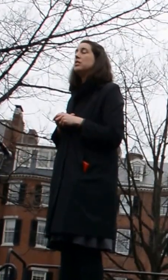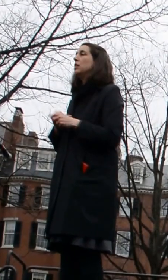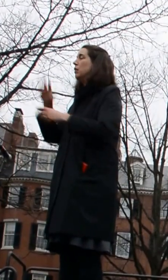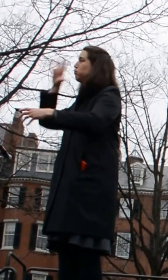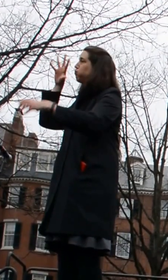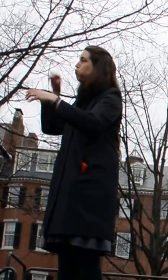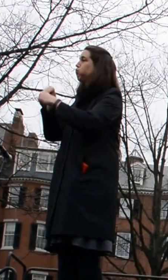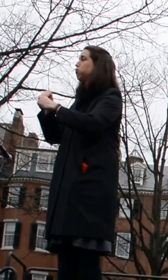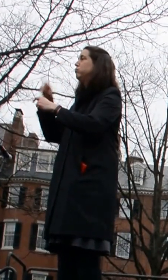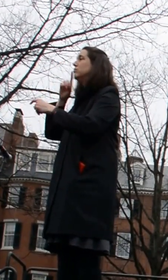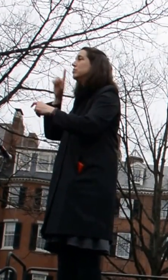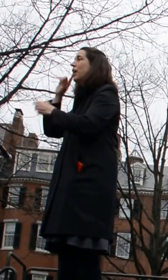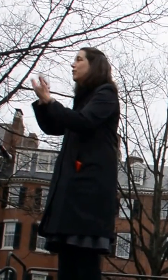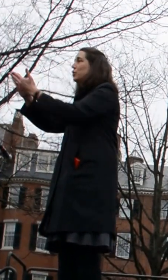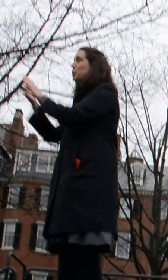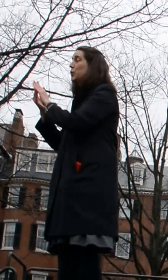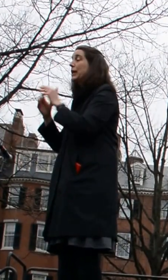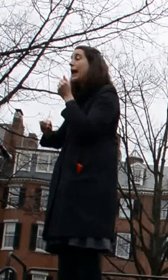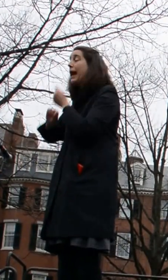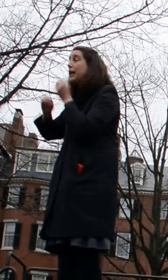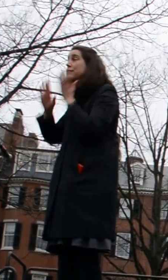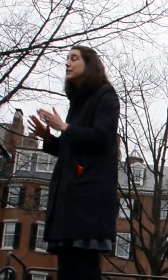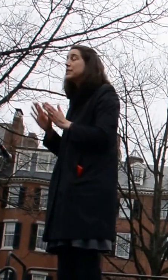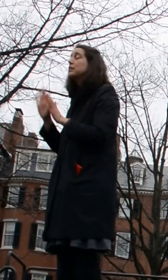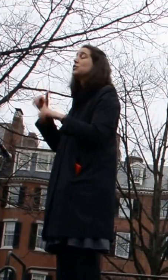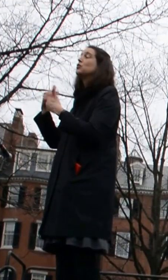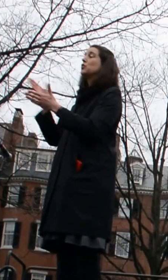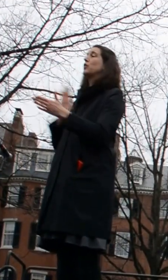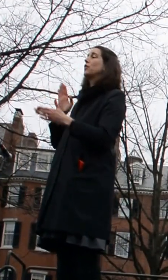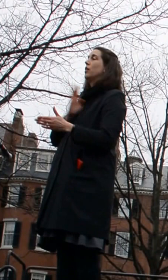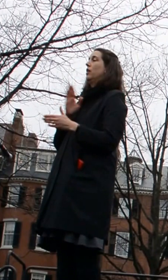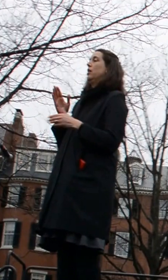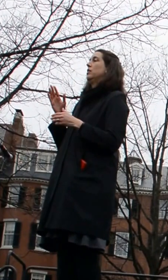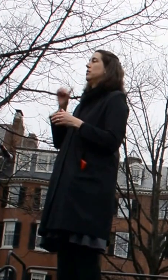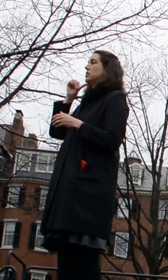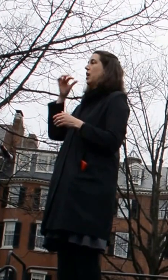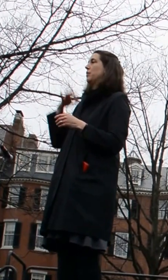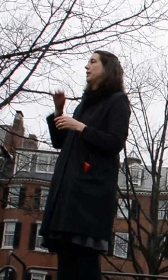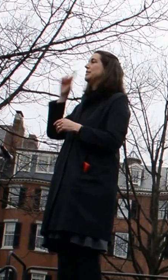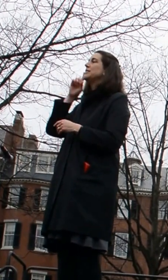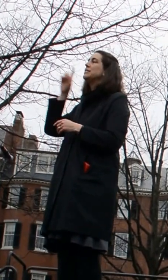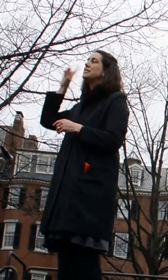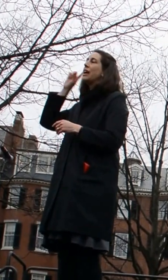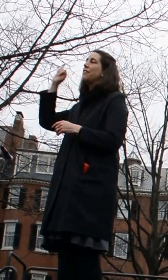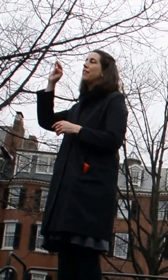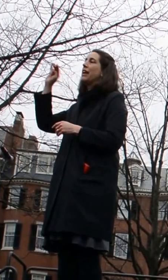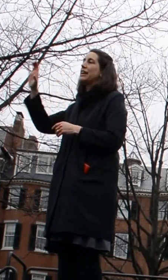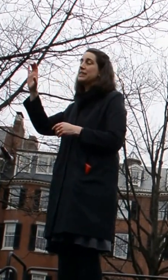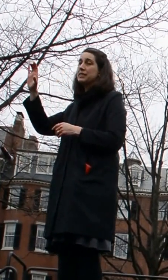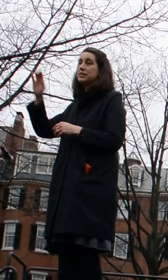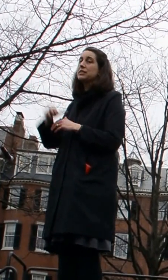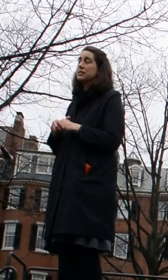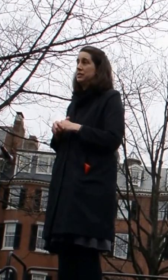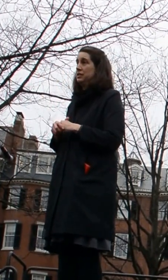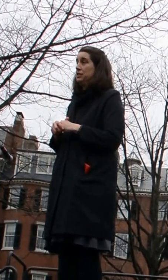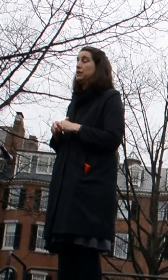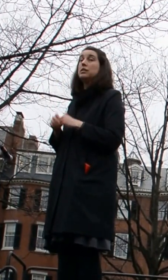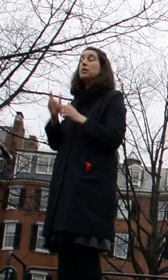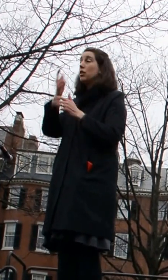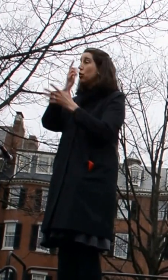community as an advocate and serves on the board of a local non-profit, Deaf Inc. Her interests include lung biology and understanding